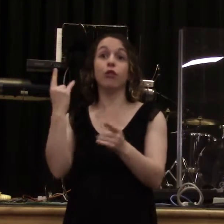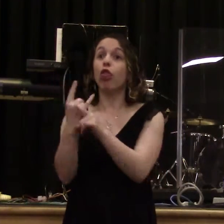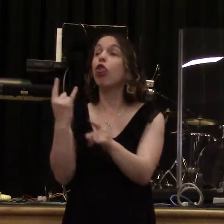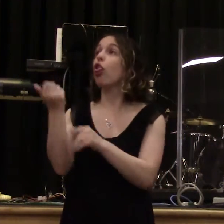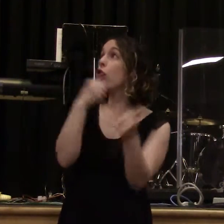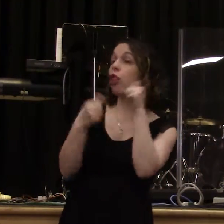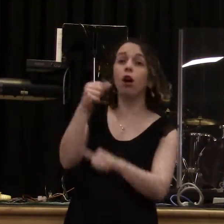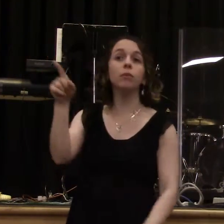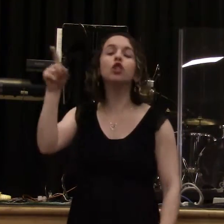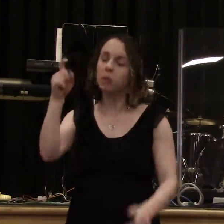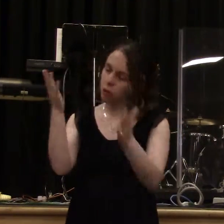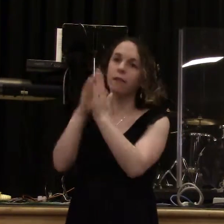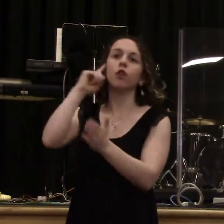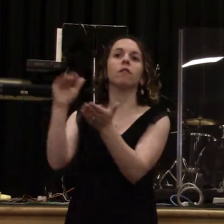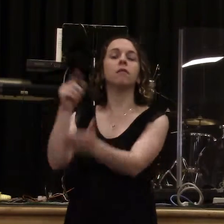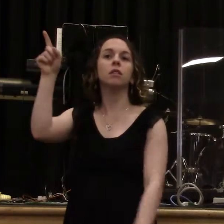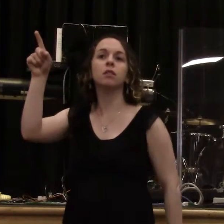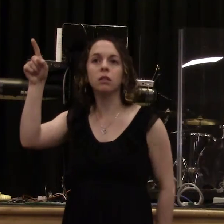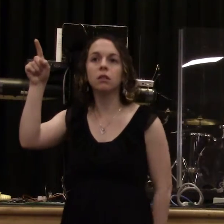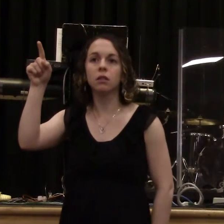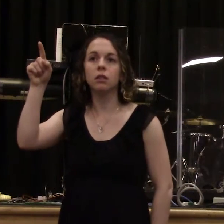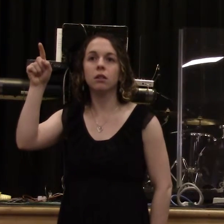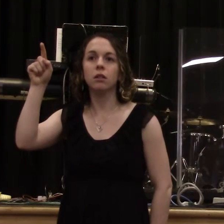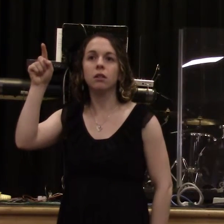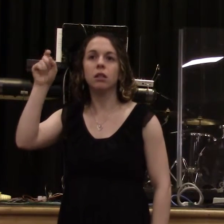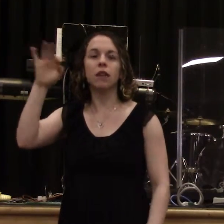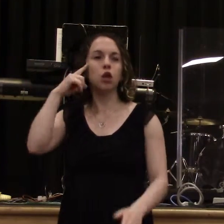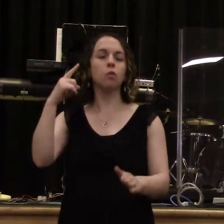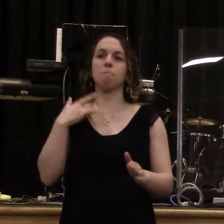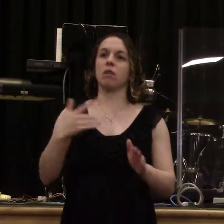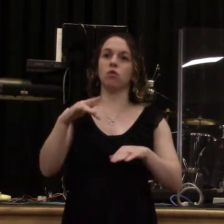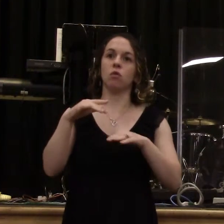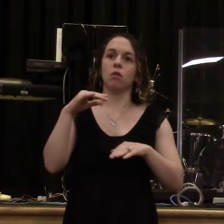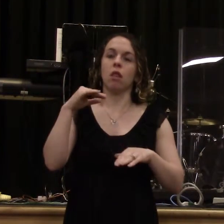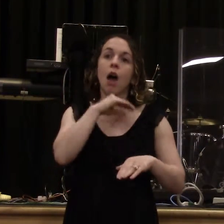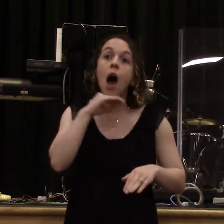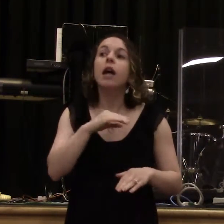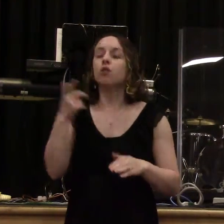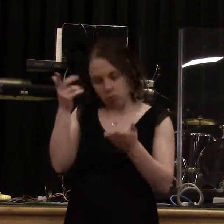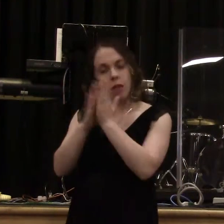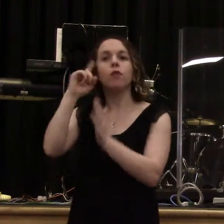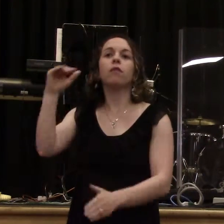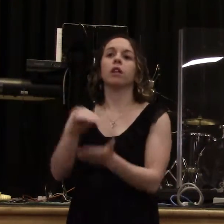my sins? Nothing but the blood of Jesus. Amen. So the good we do doesn't cancel the bad we shouldn't. And this is what